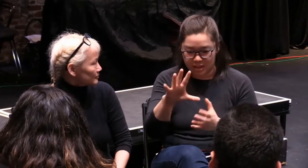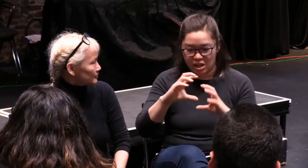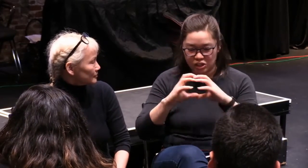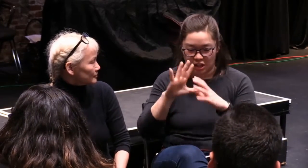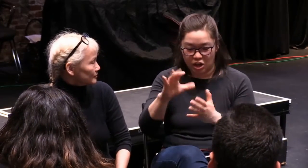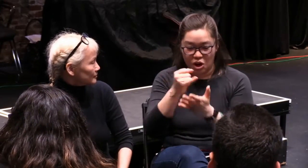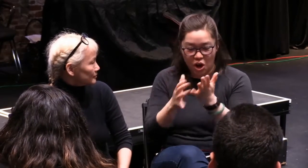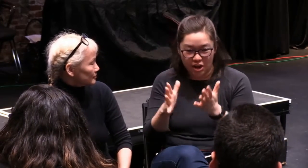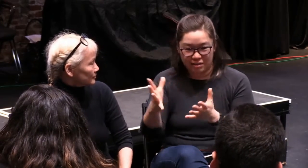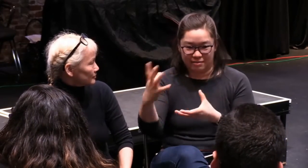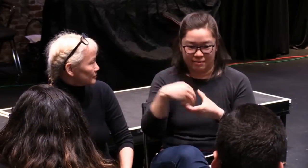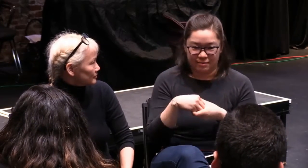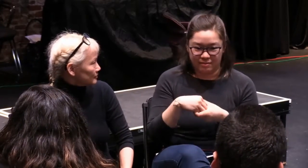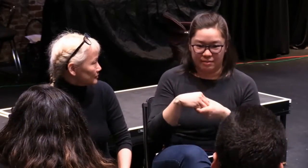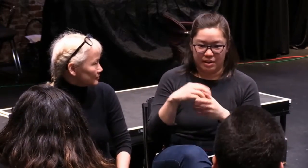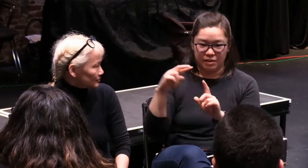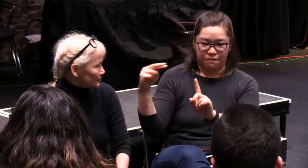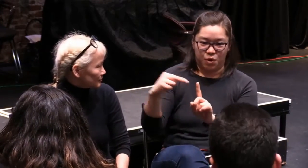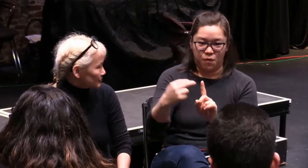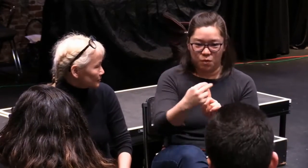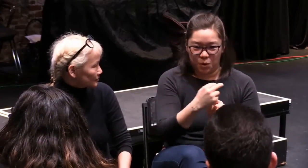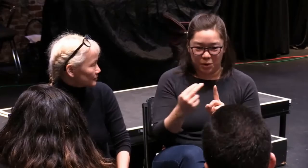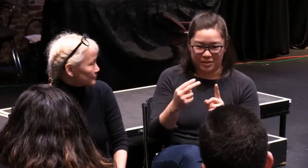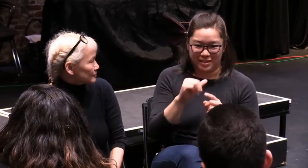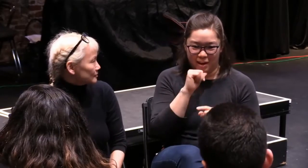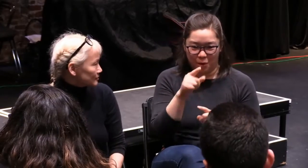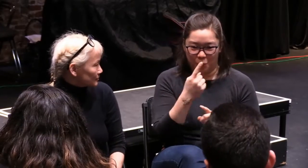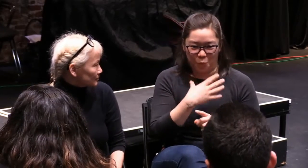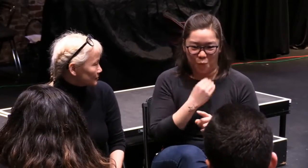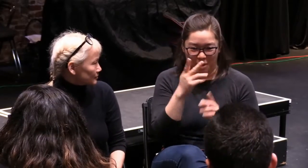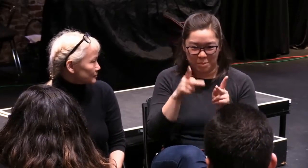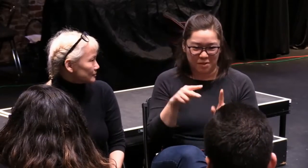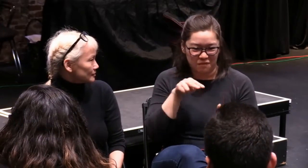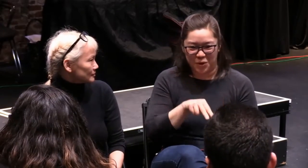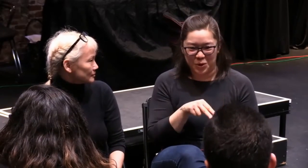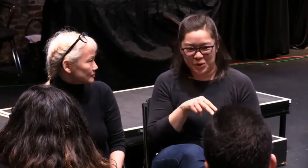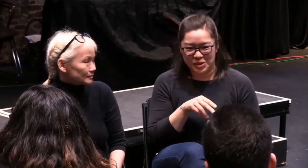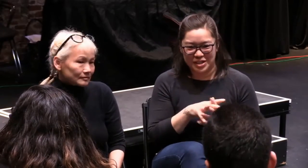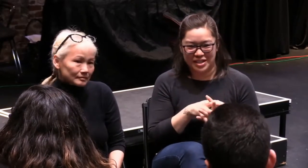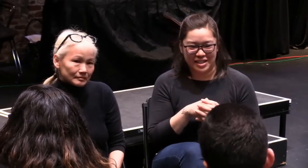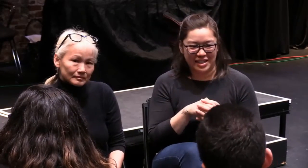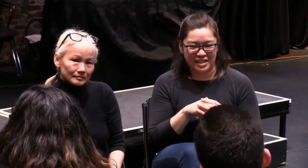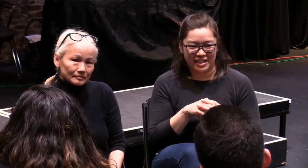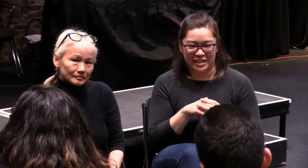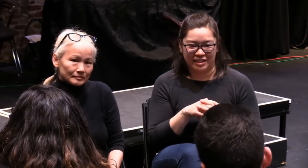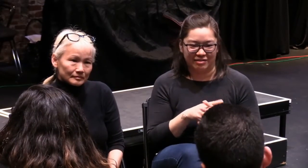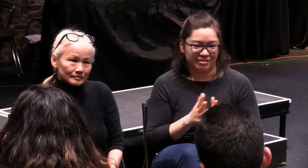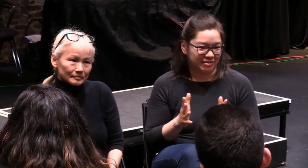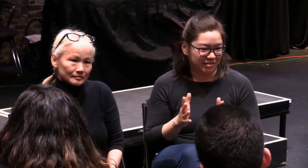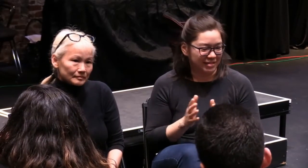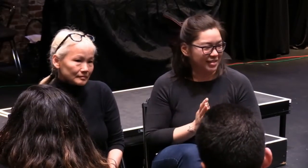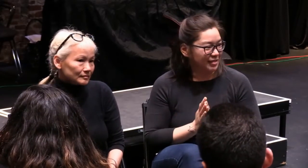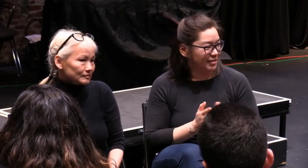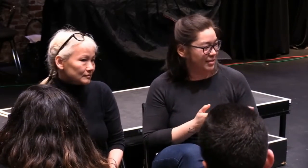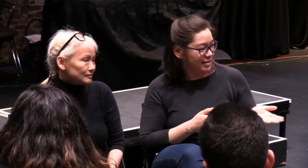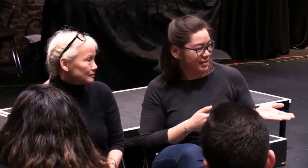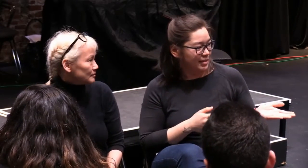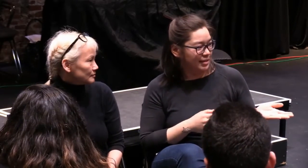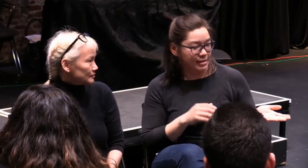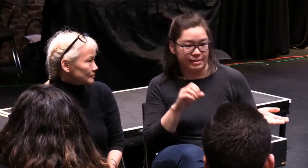Especially when it comes to my work in terms of it being recognized as a person of color. I don't want my work to be perceived only